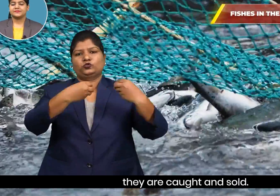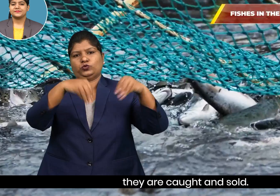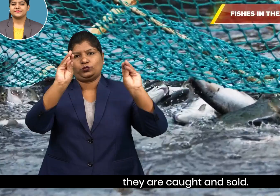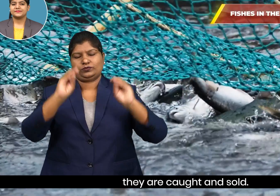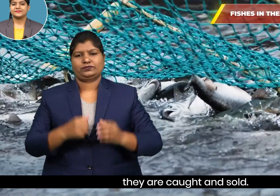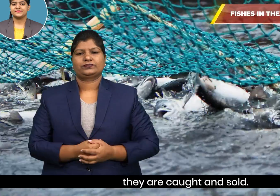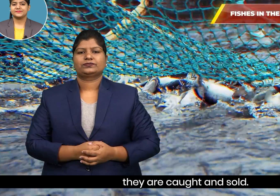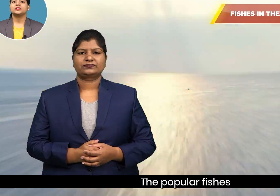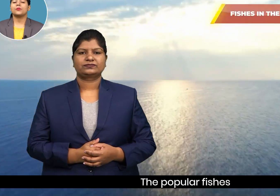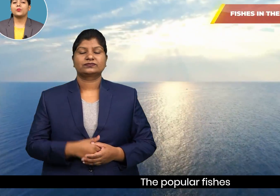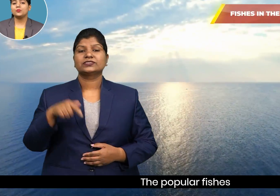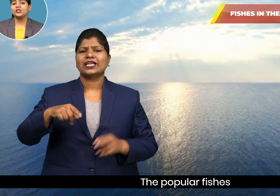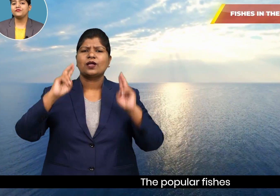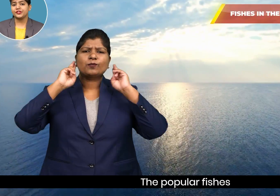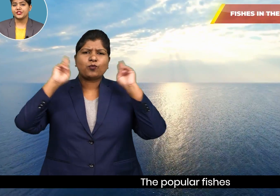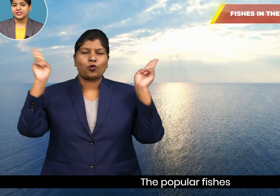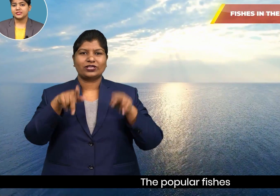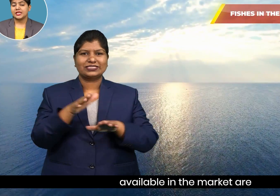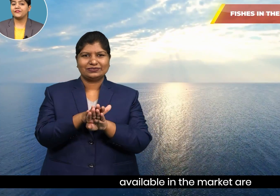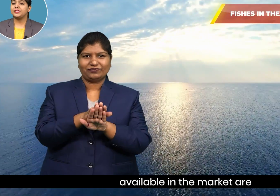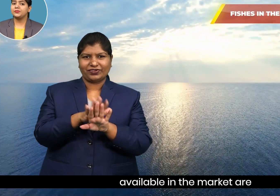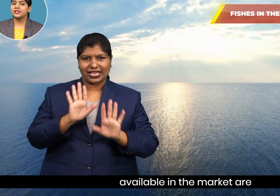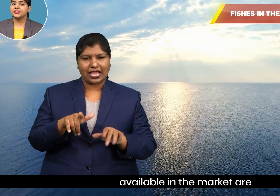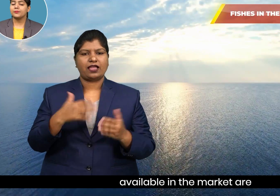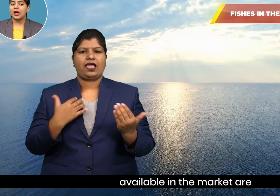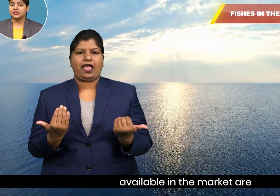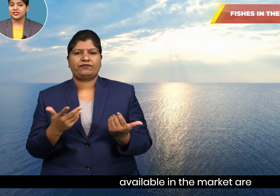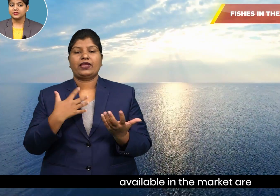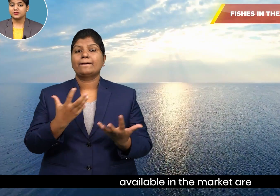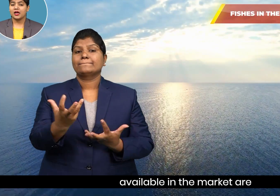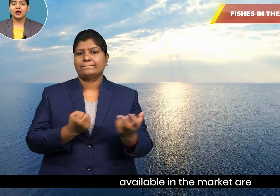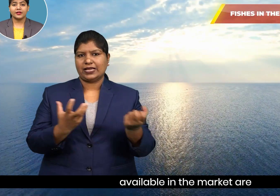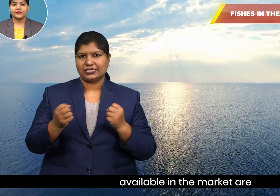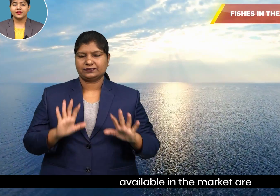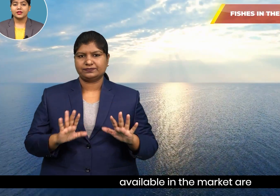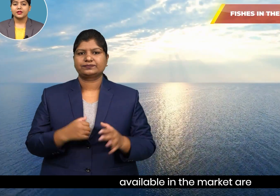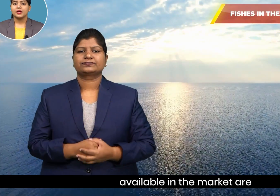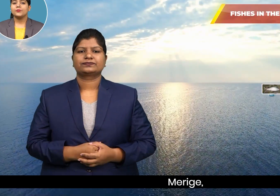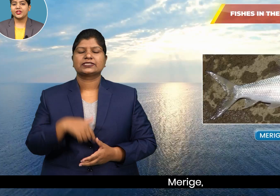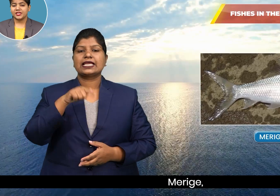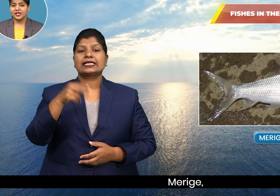The popular fishes available in the market are Merige,